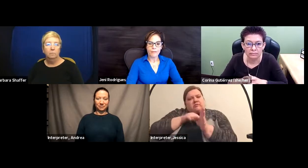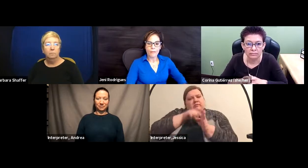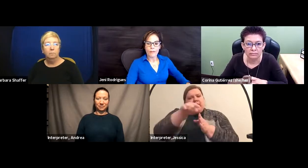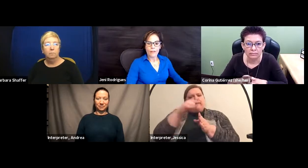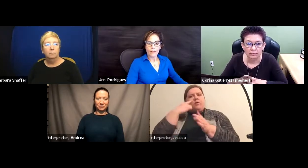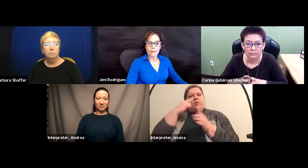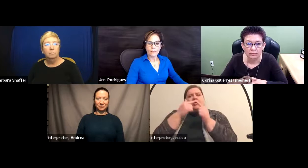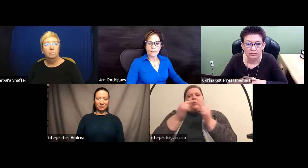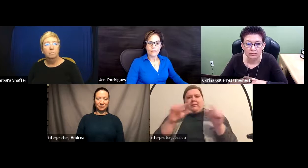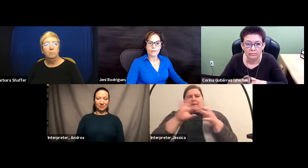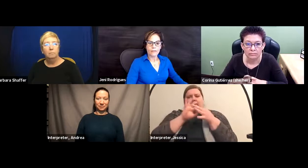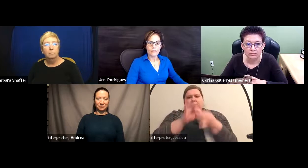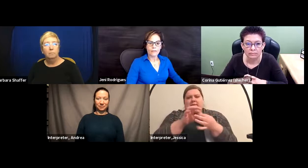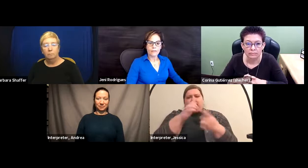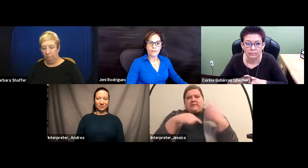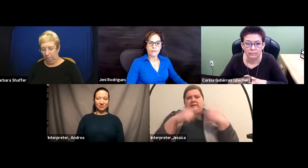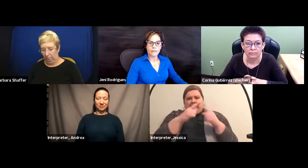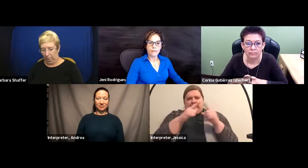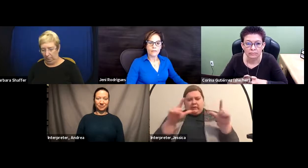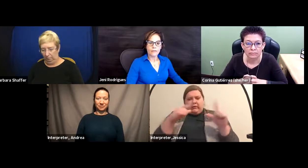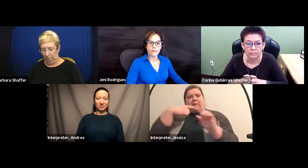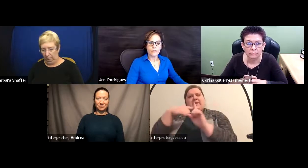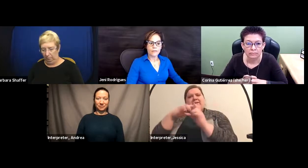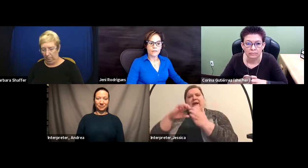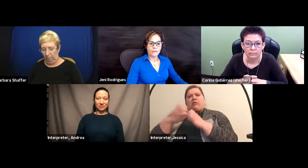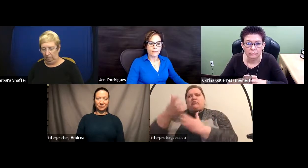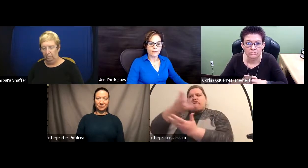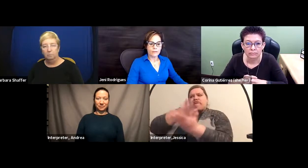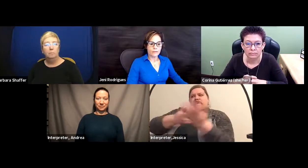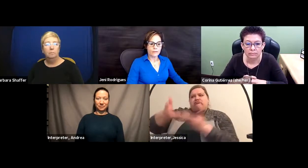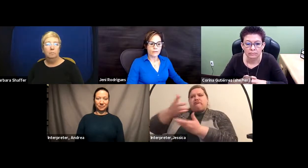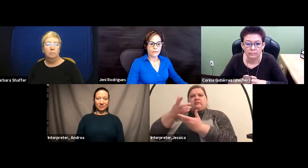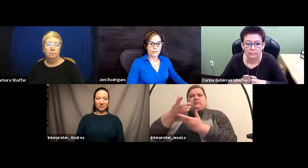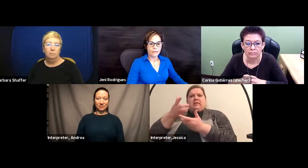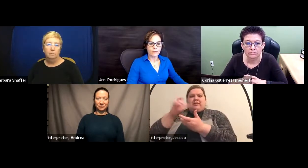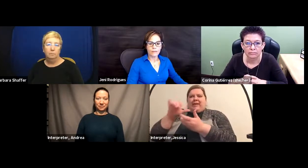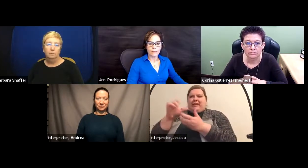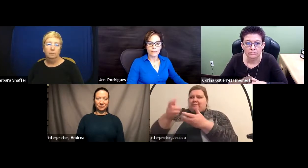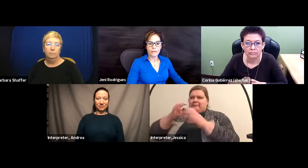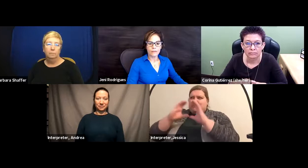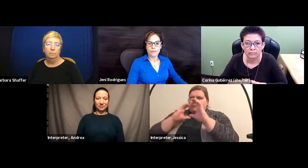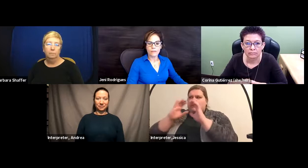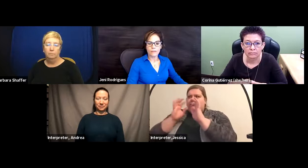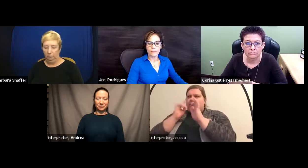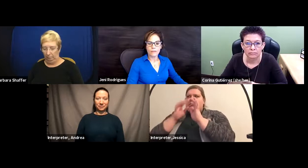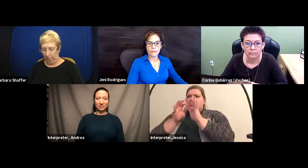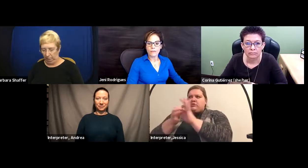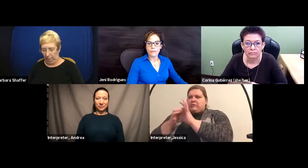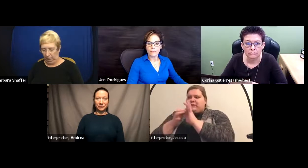and in interpreted interactions. Again, I also want to thank and welcome Andrea and Jessica,